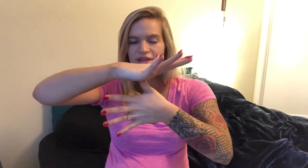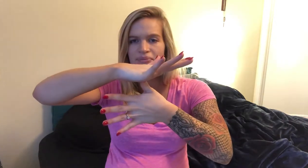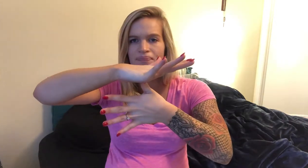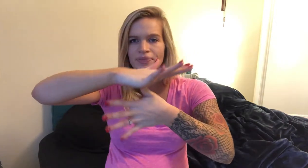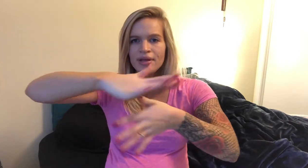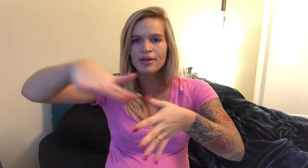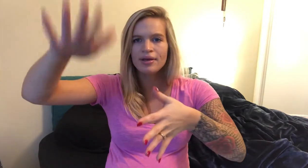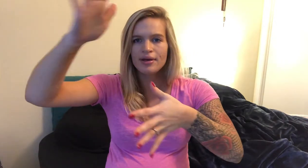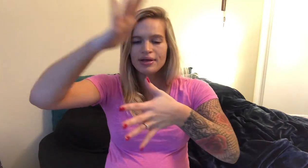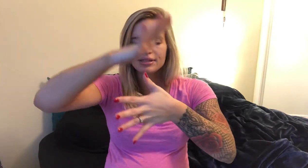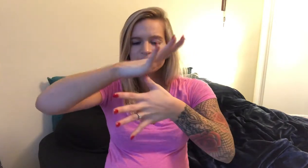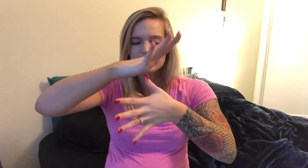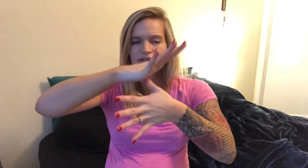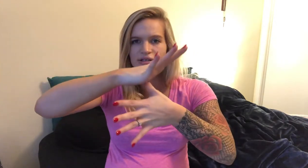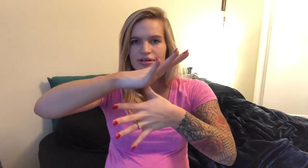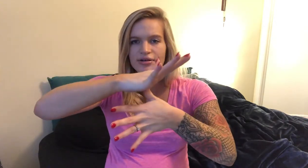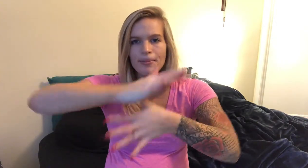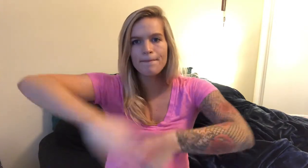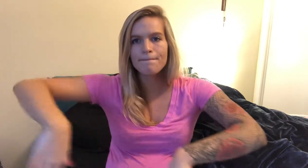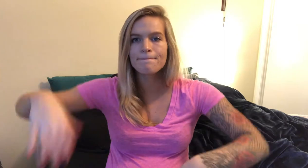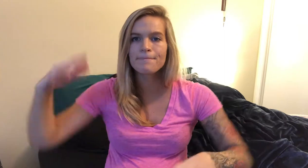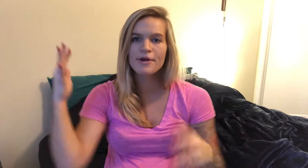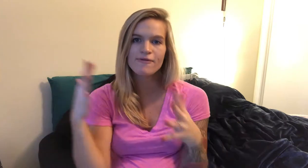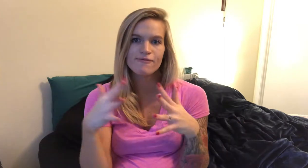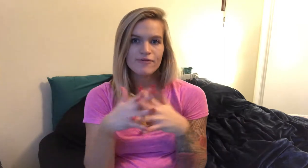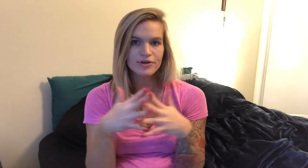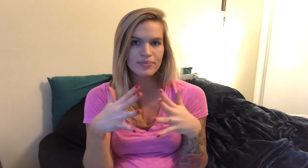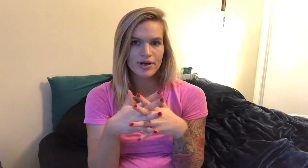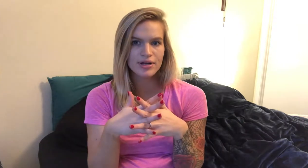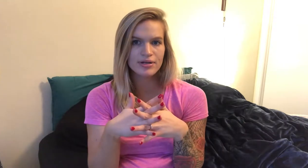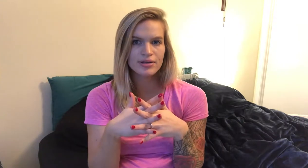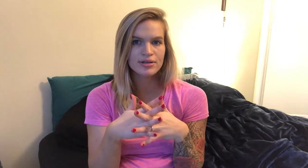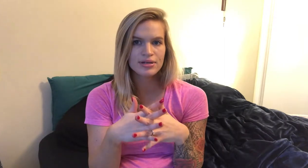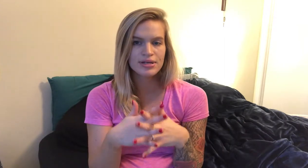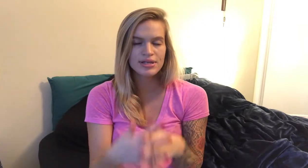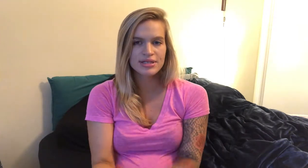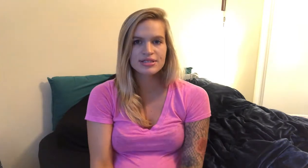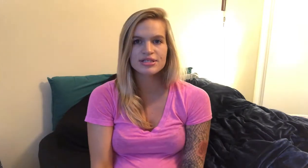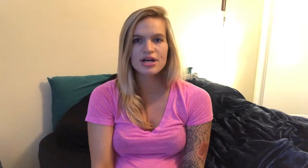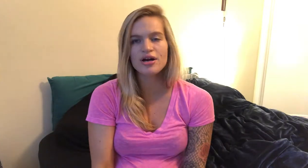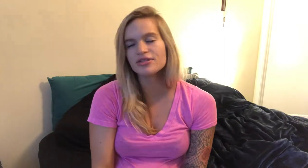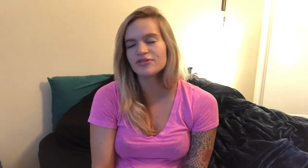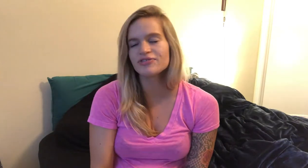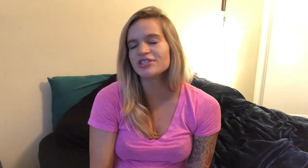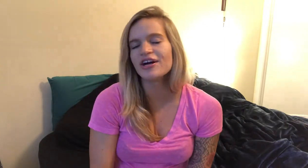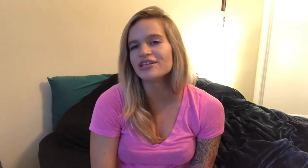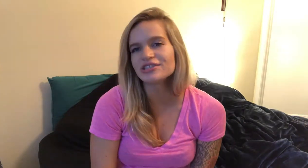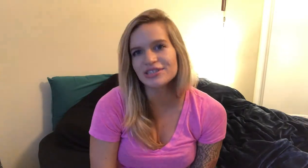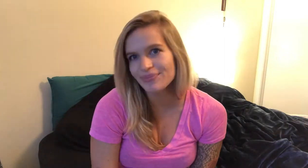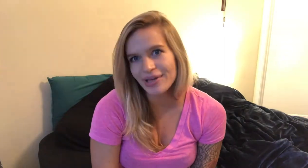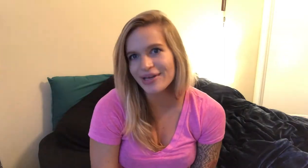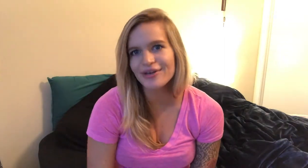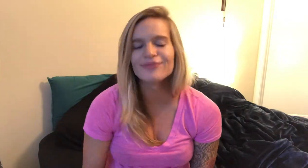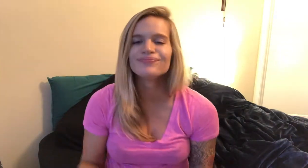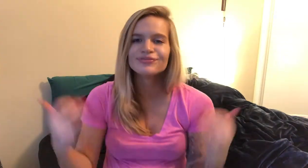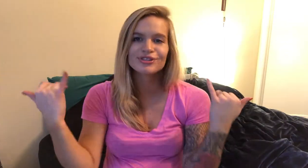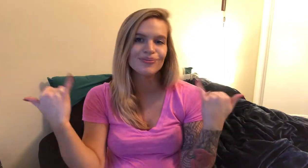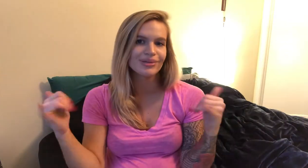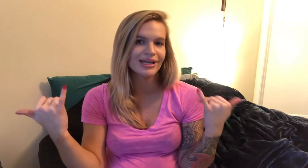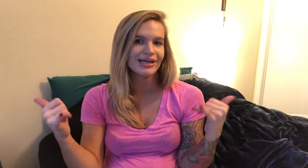thumb senior football star so for star I just did player so play